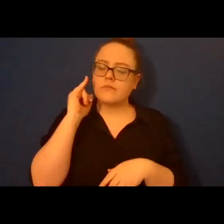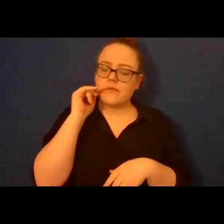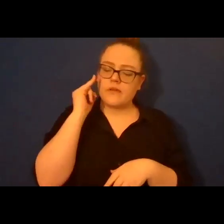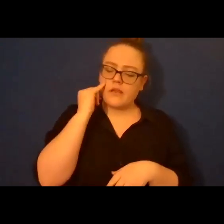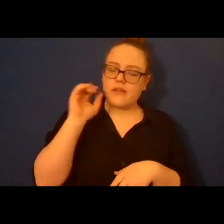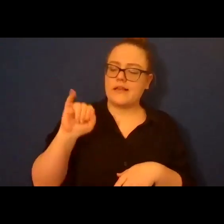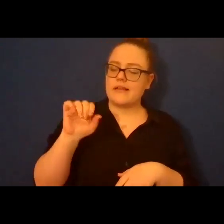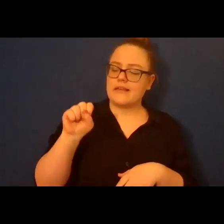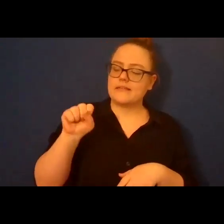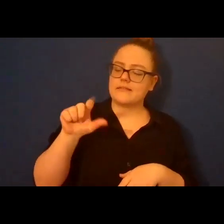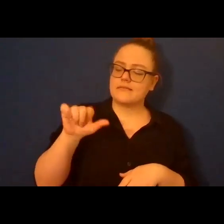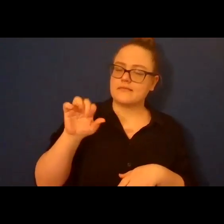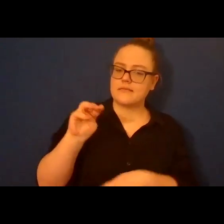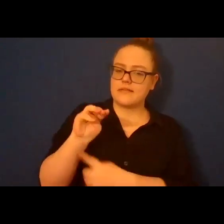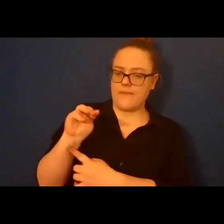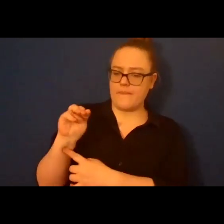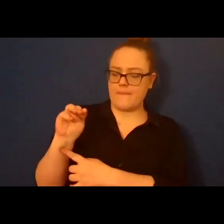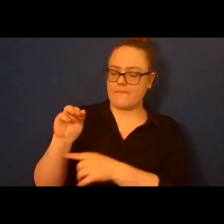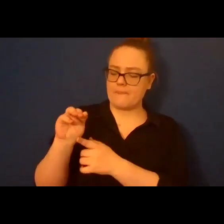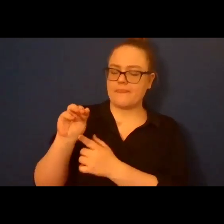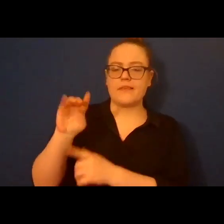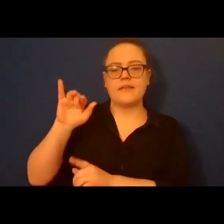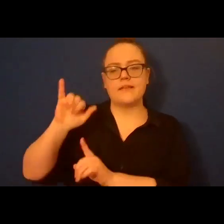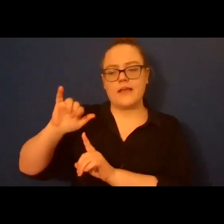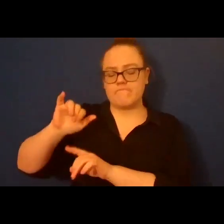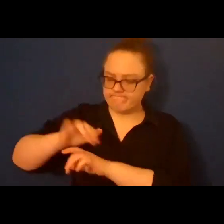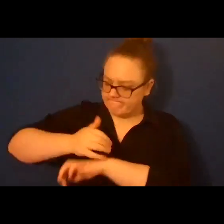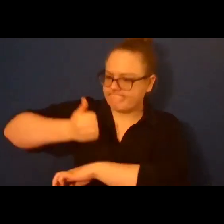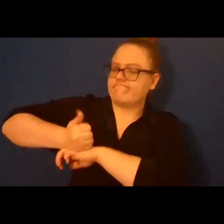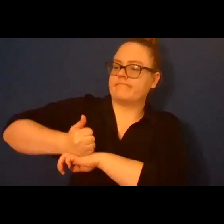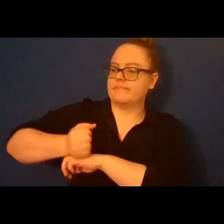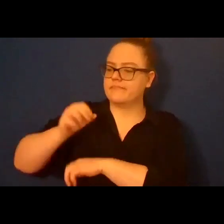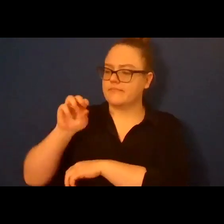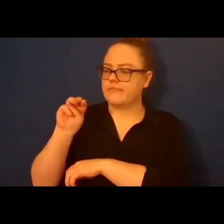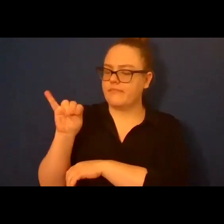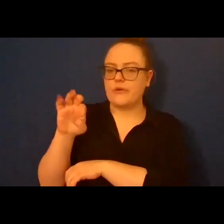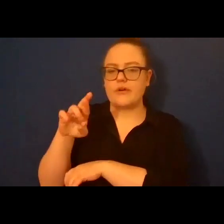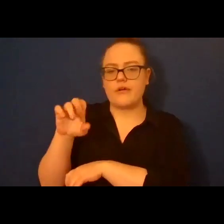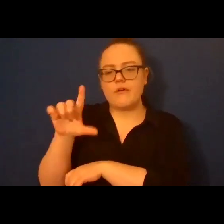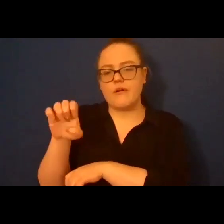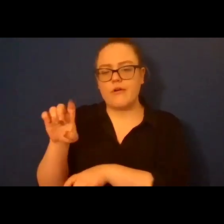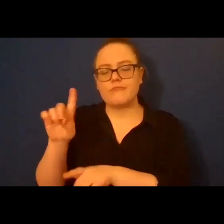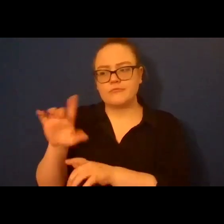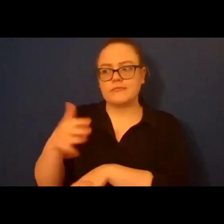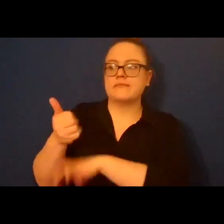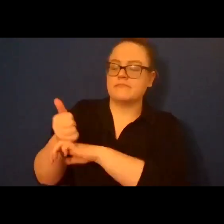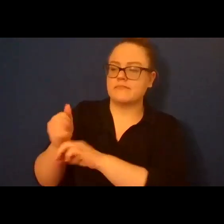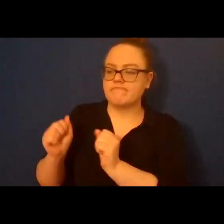precipitating bedrock miracle upon which the faith was built. Um I guess